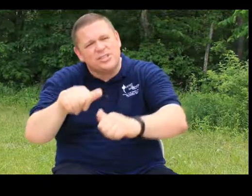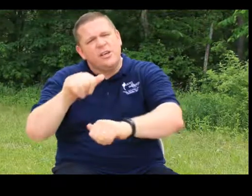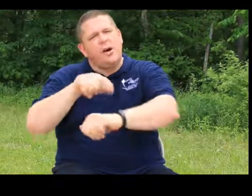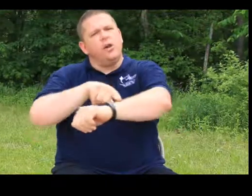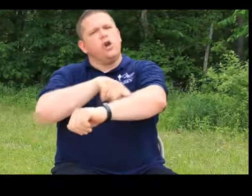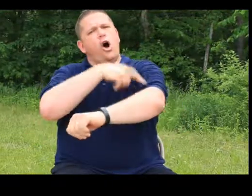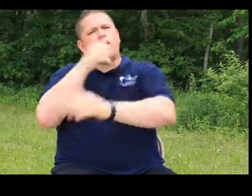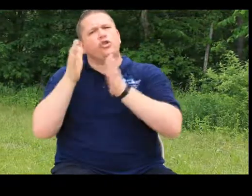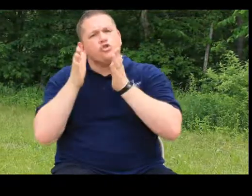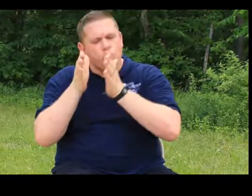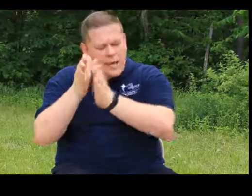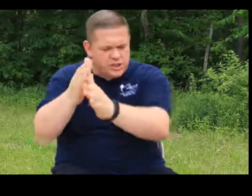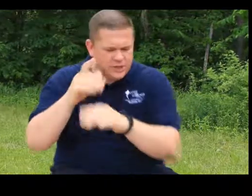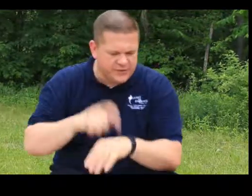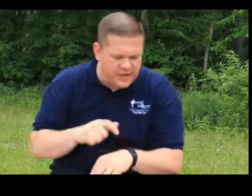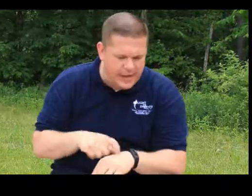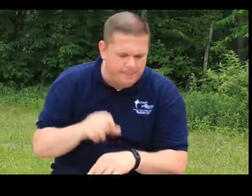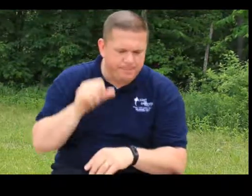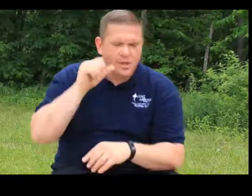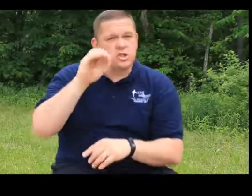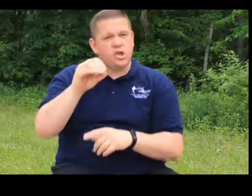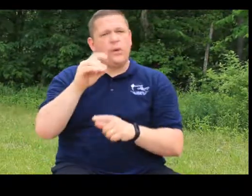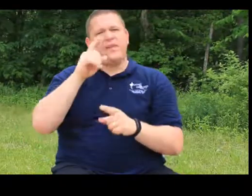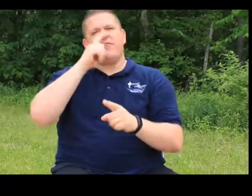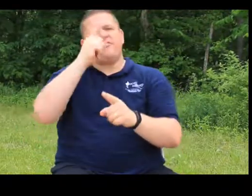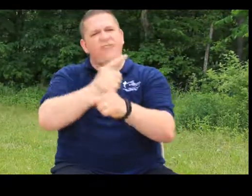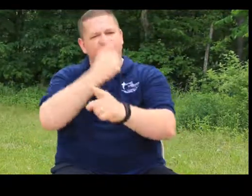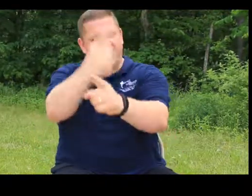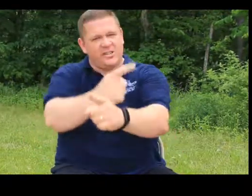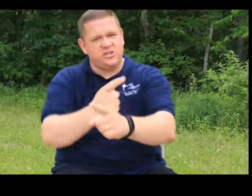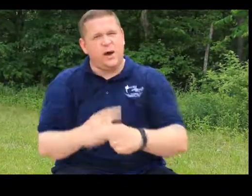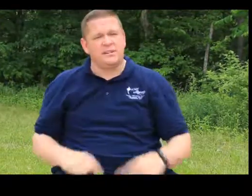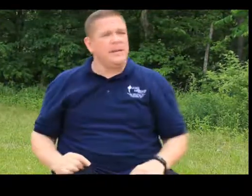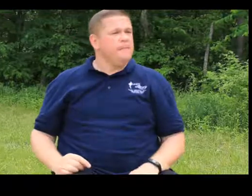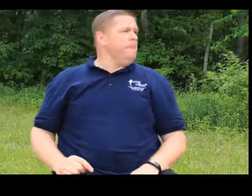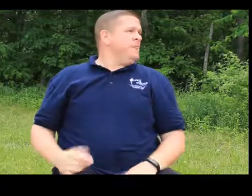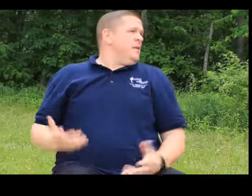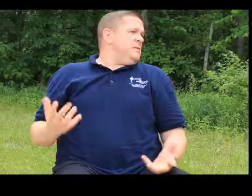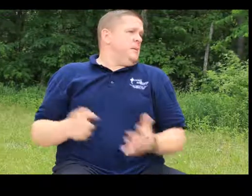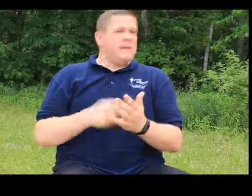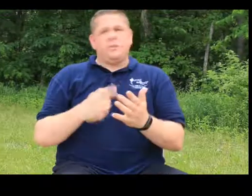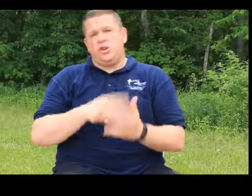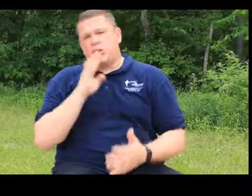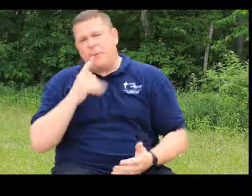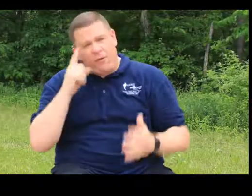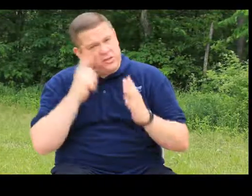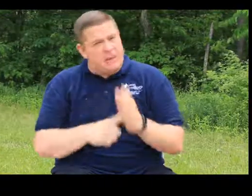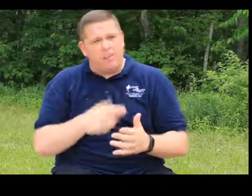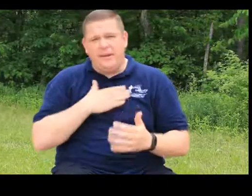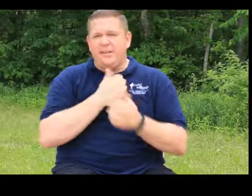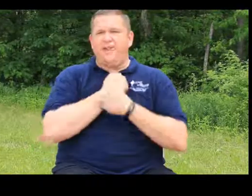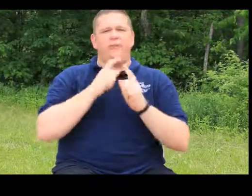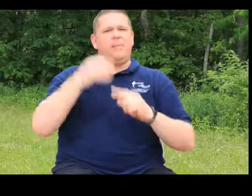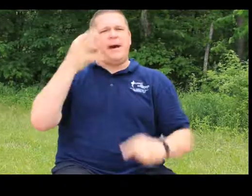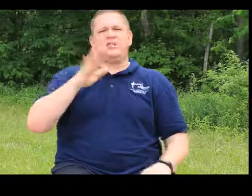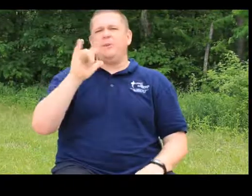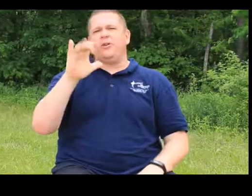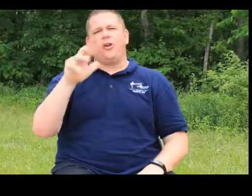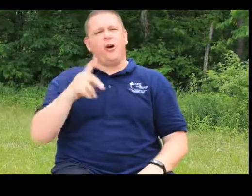a longer duration of time. So, have faithfulness twice. Sometimes you can talk about, for example, my dear friend, Pastor Bill Clark